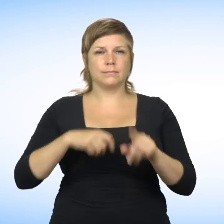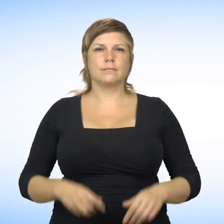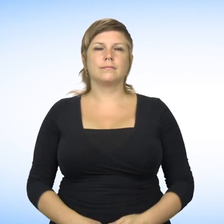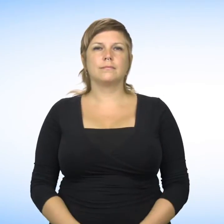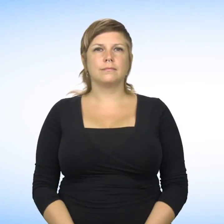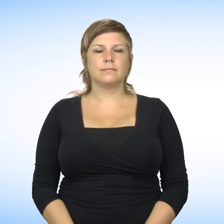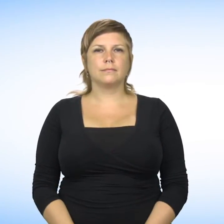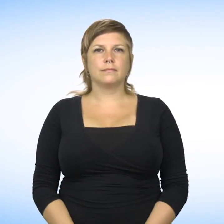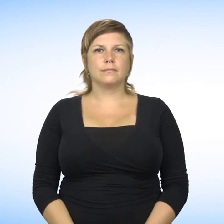Harassment